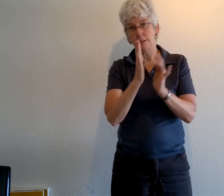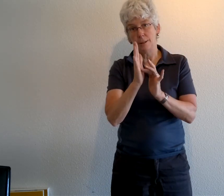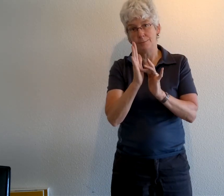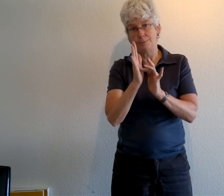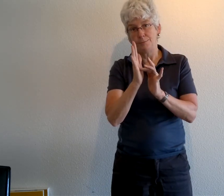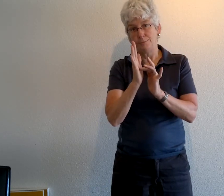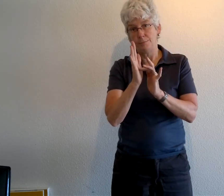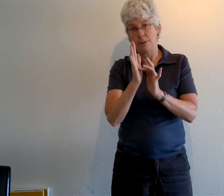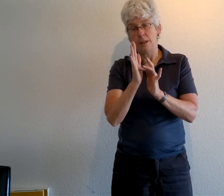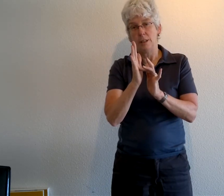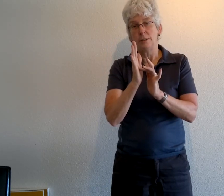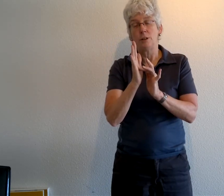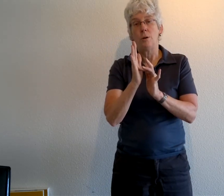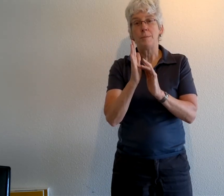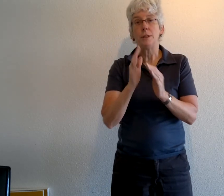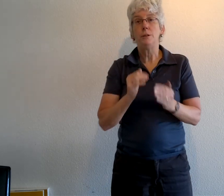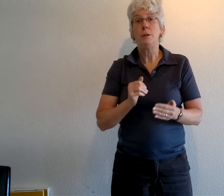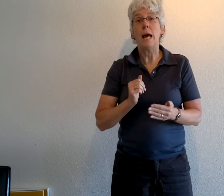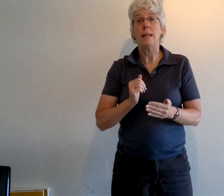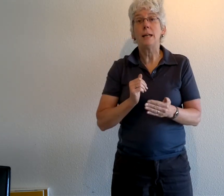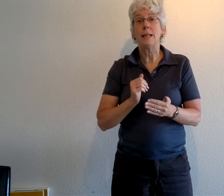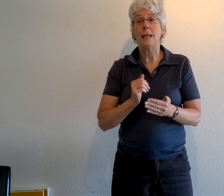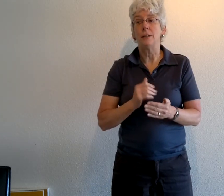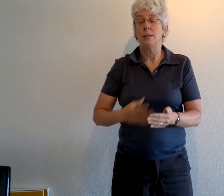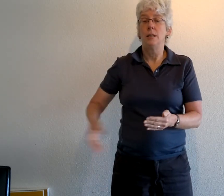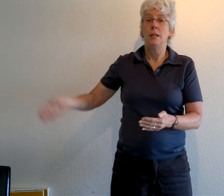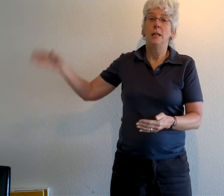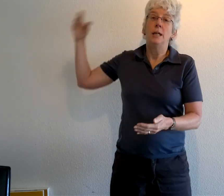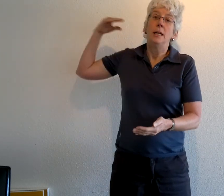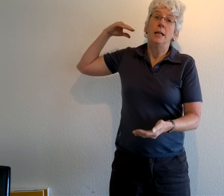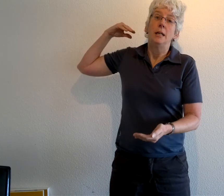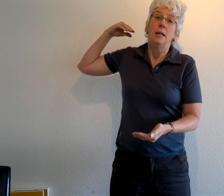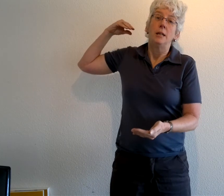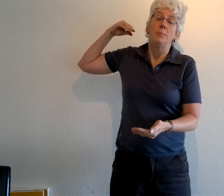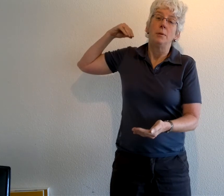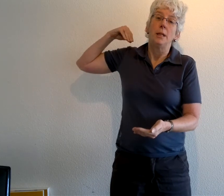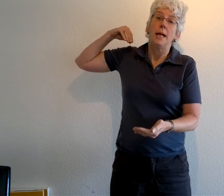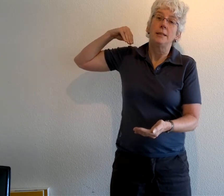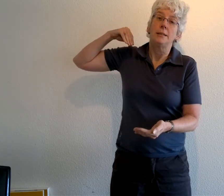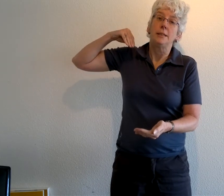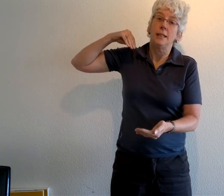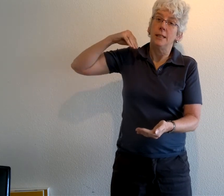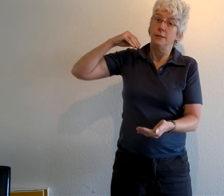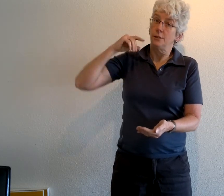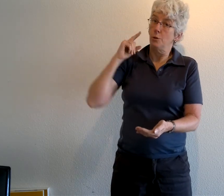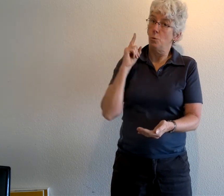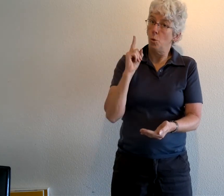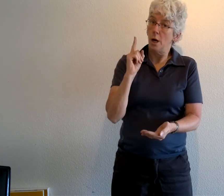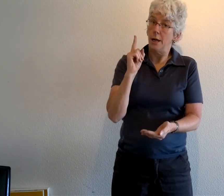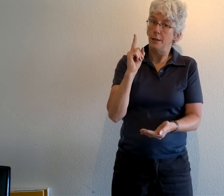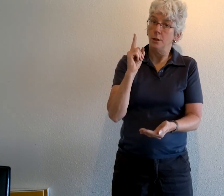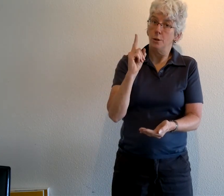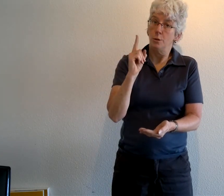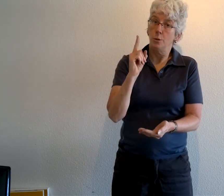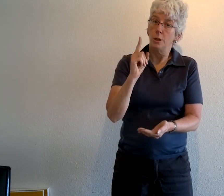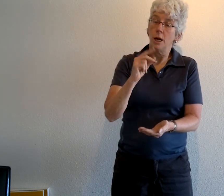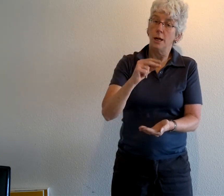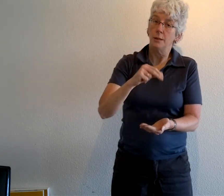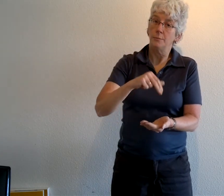so I'm going to do that again blessed is the one who comes